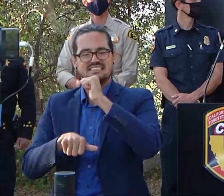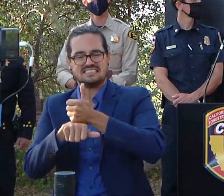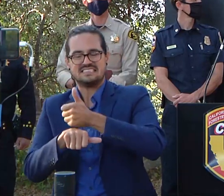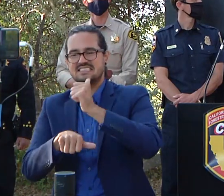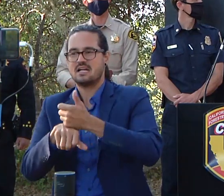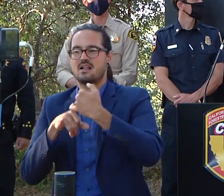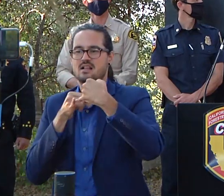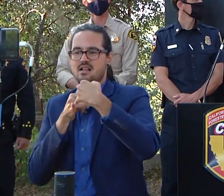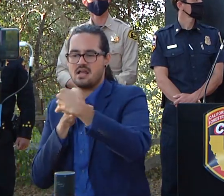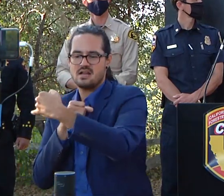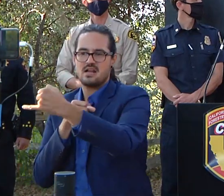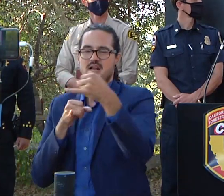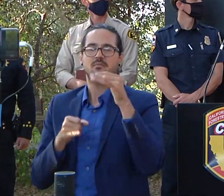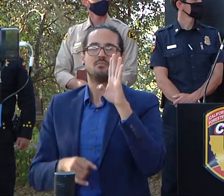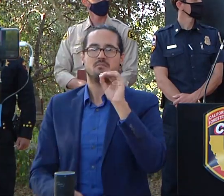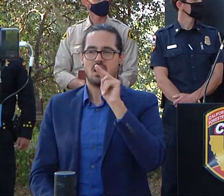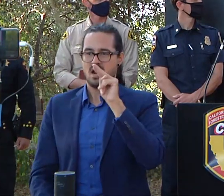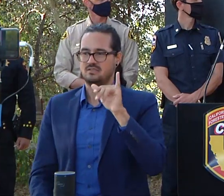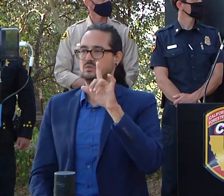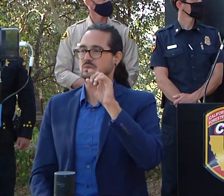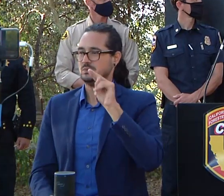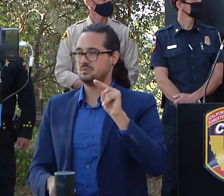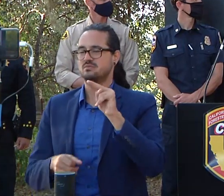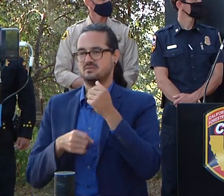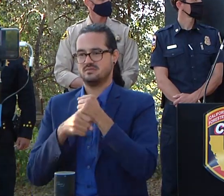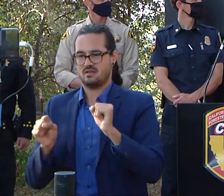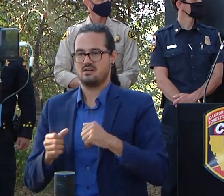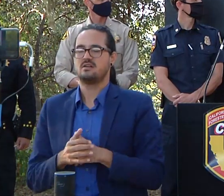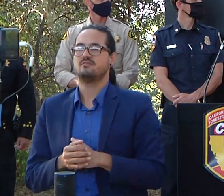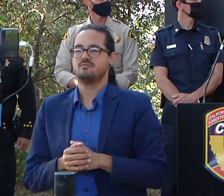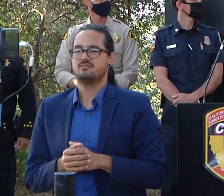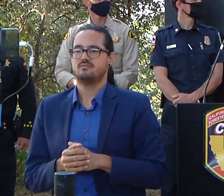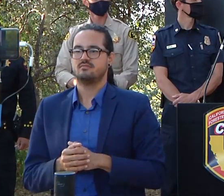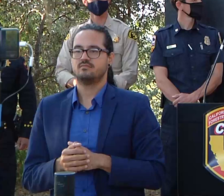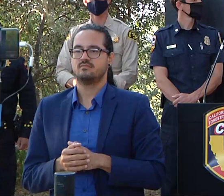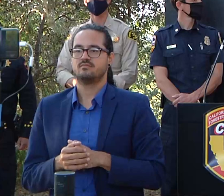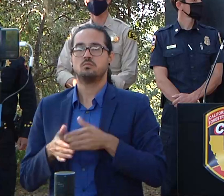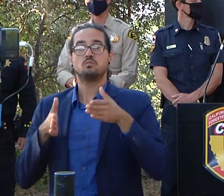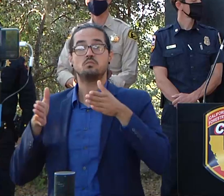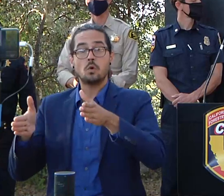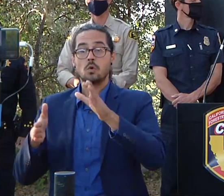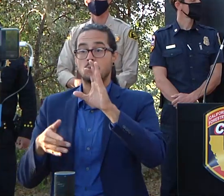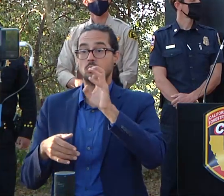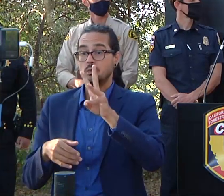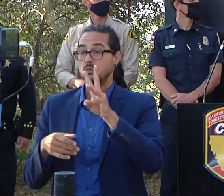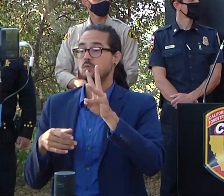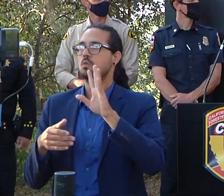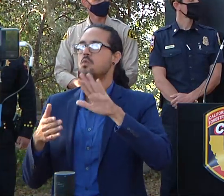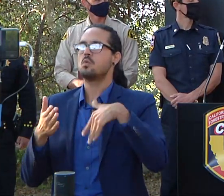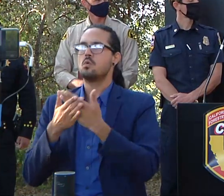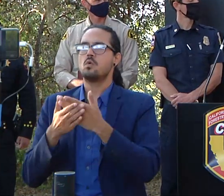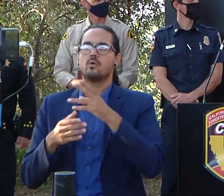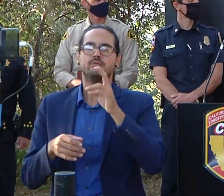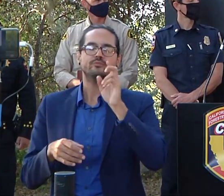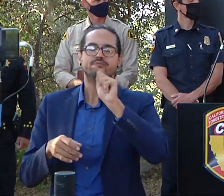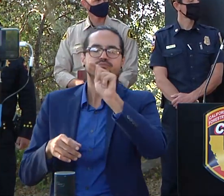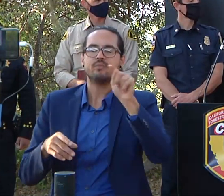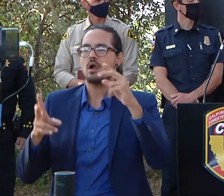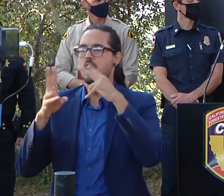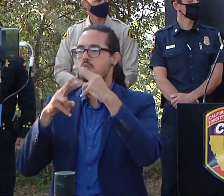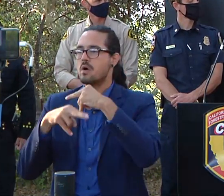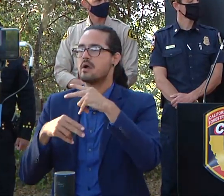our road crews going in on not only uh highway 236 but all the other roads throughout are doing a fantastic job